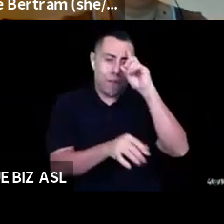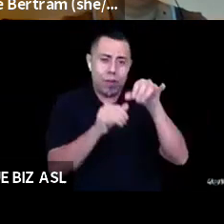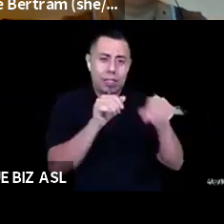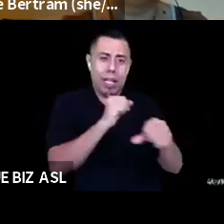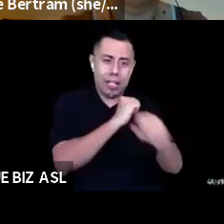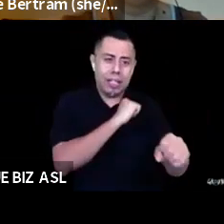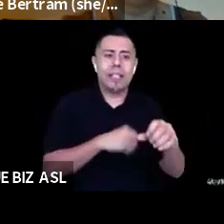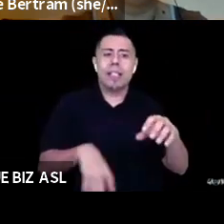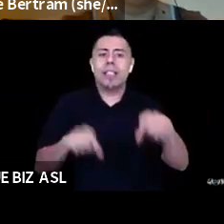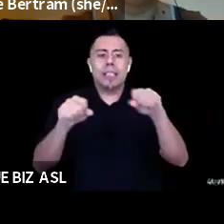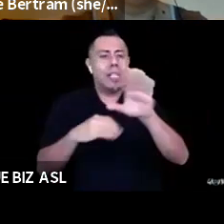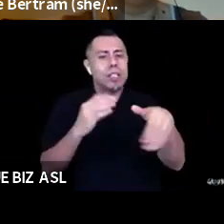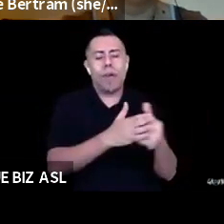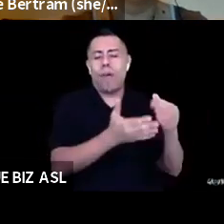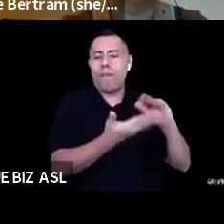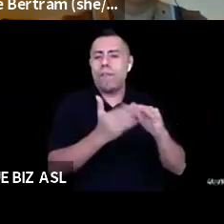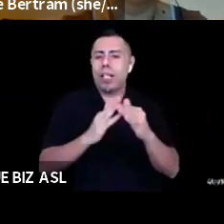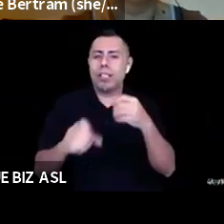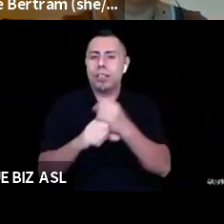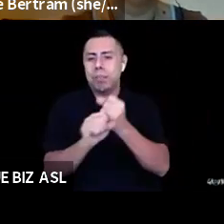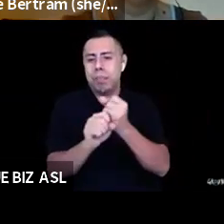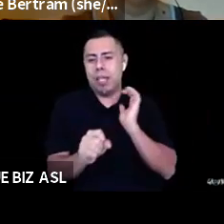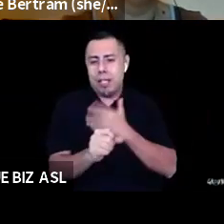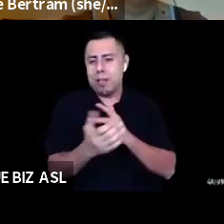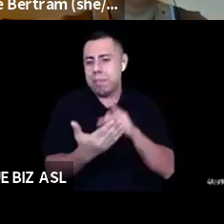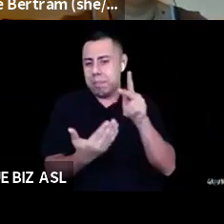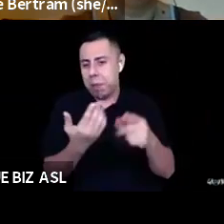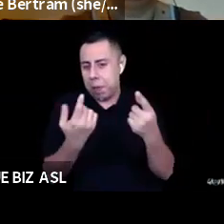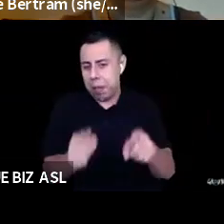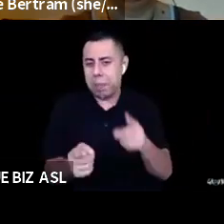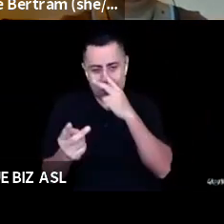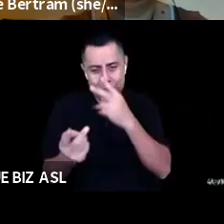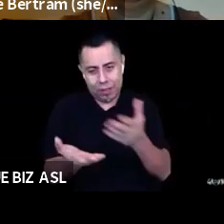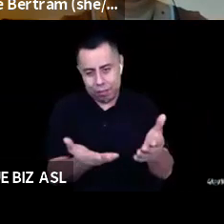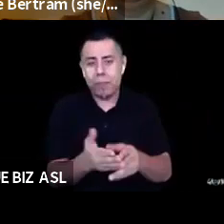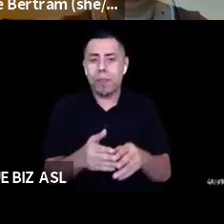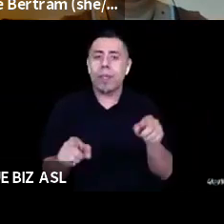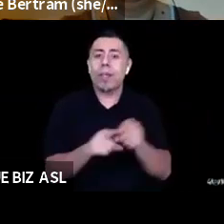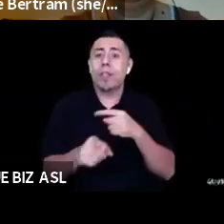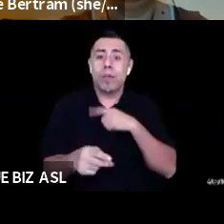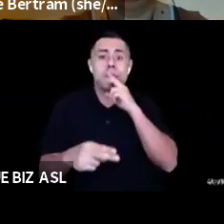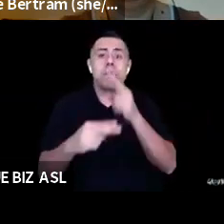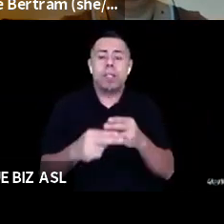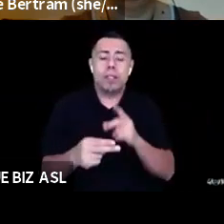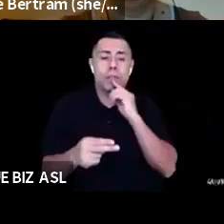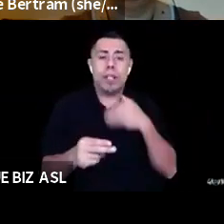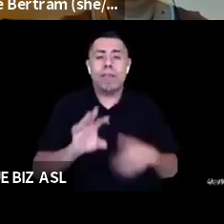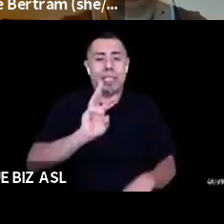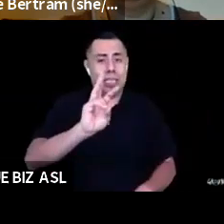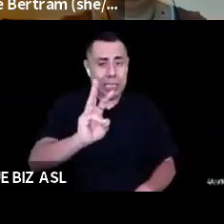happen. As you can see. We already mentioned that this is the third chapter of a series of green new theater calls and we'd